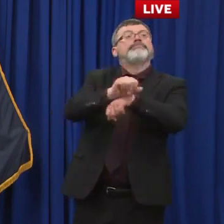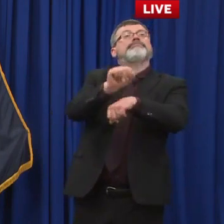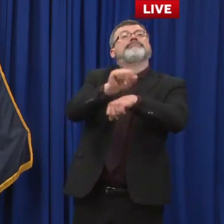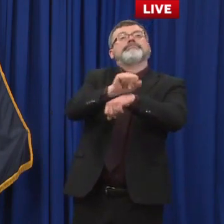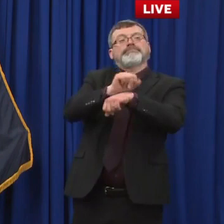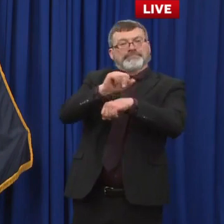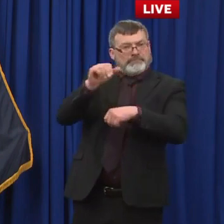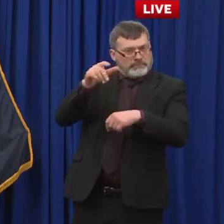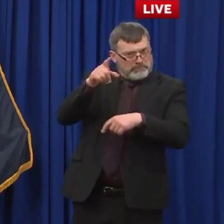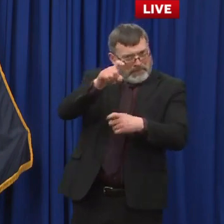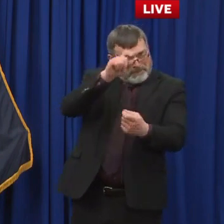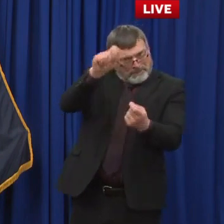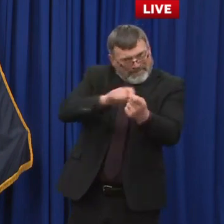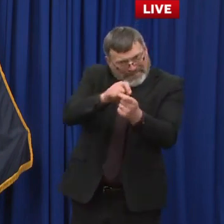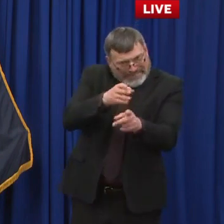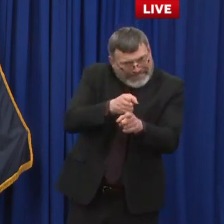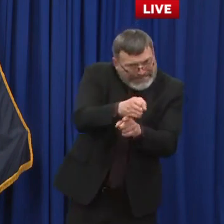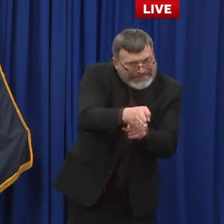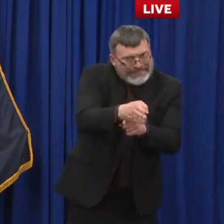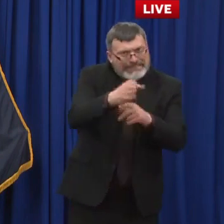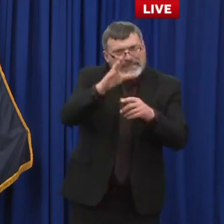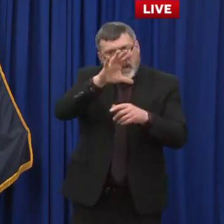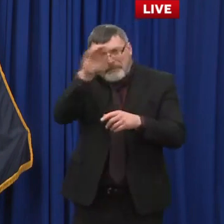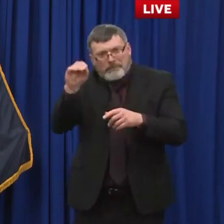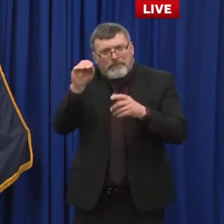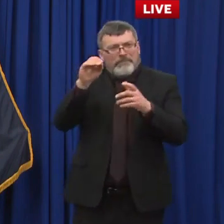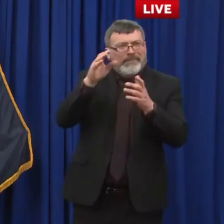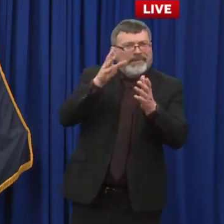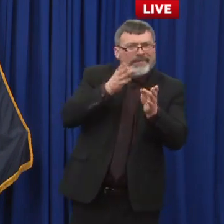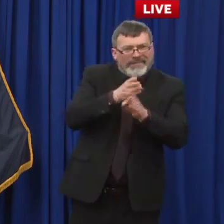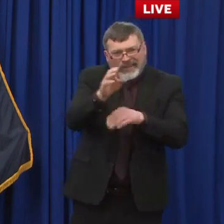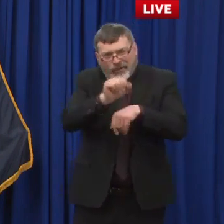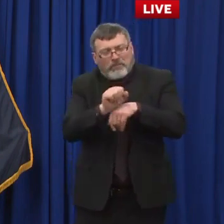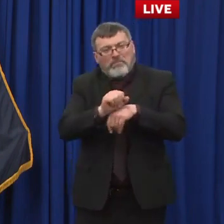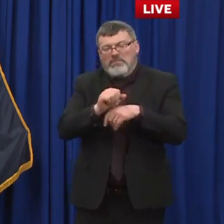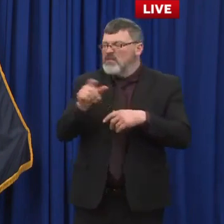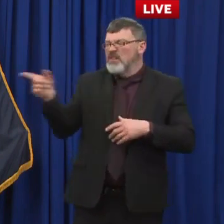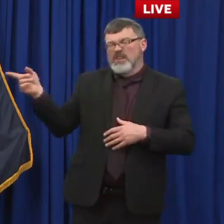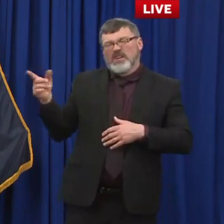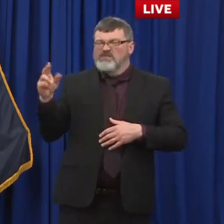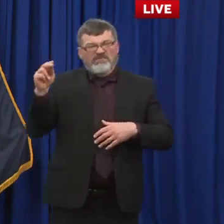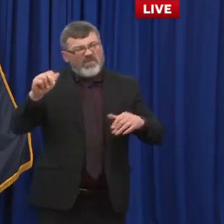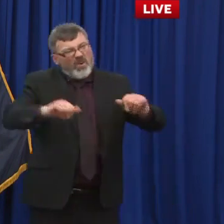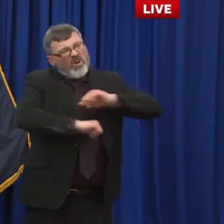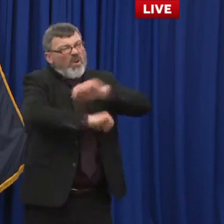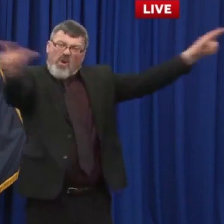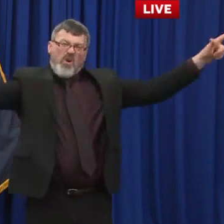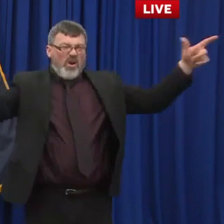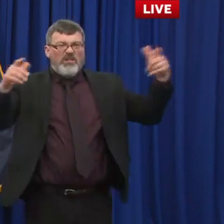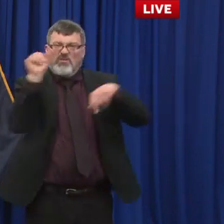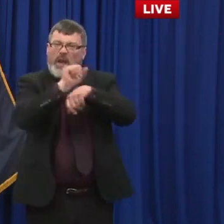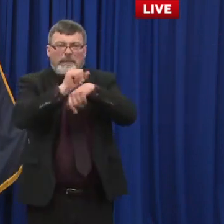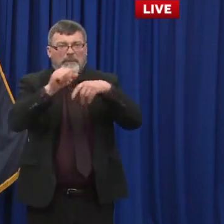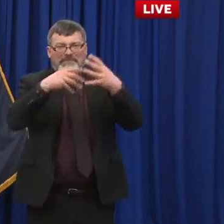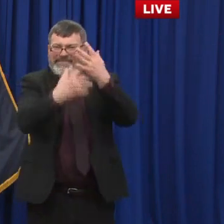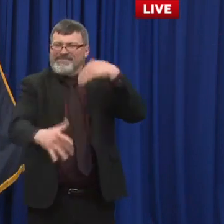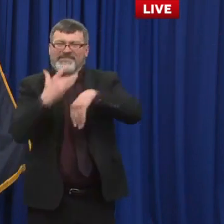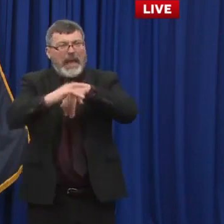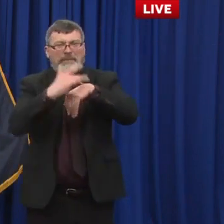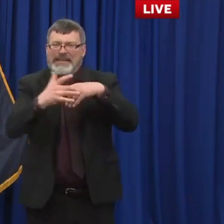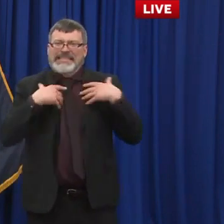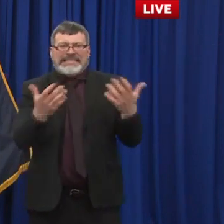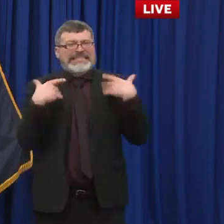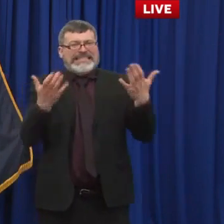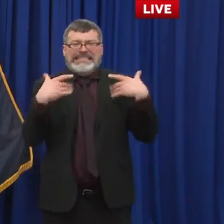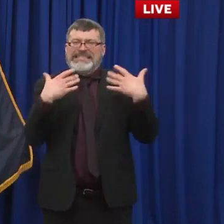a lot of folks are having some some luck getting the seasonal workers in some of them come from out of country which is a great opportunity but I'm just getting other folks uh